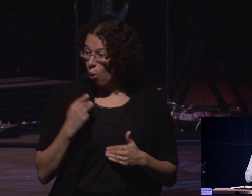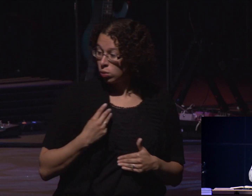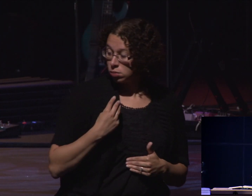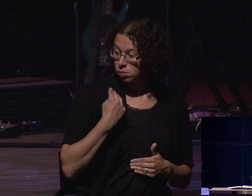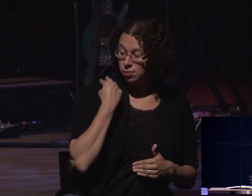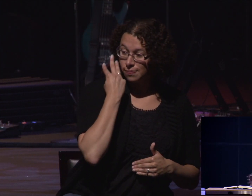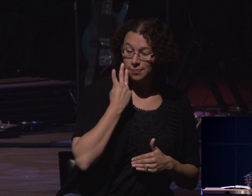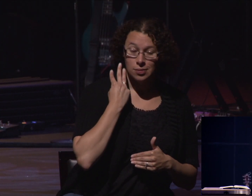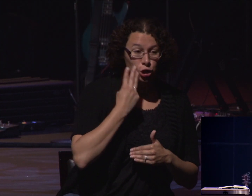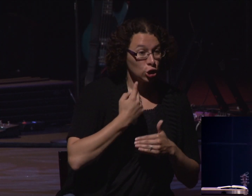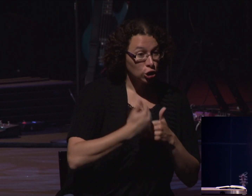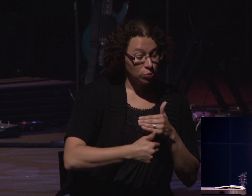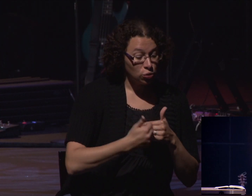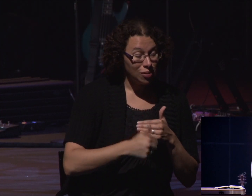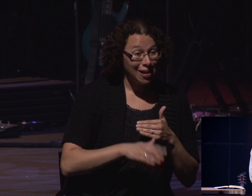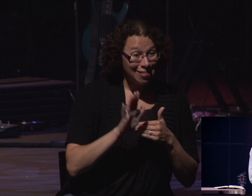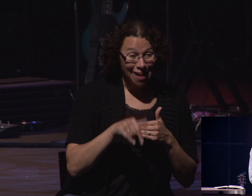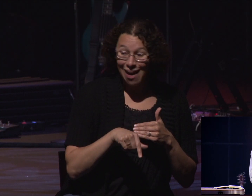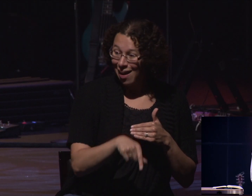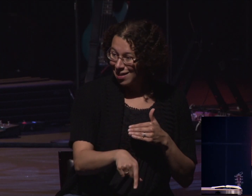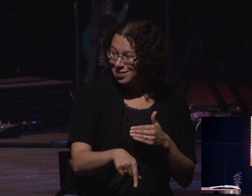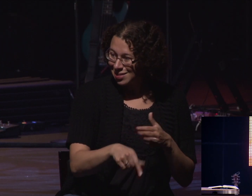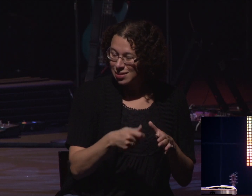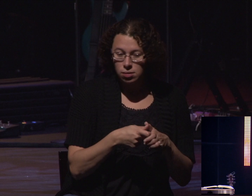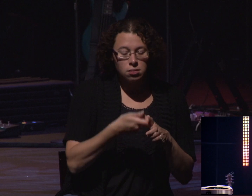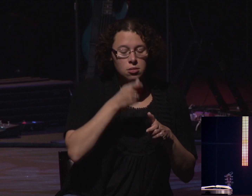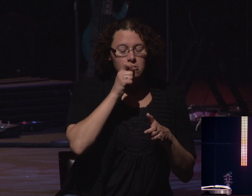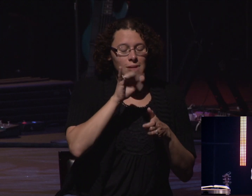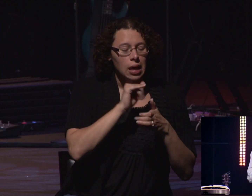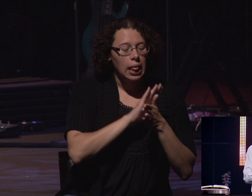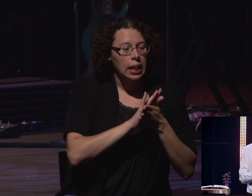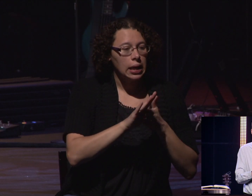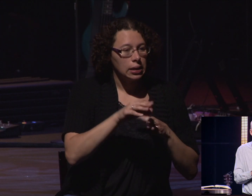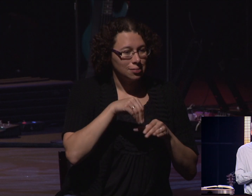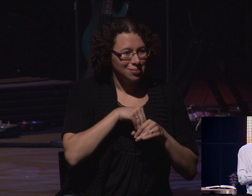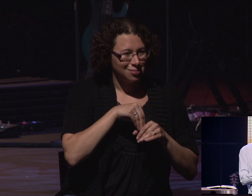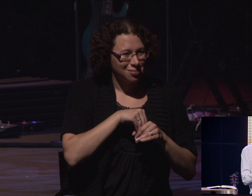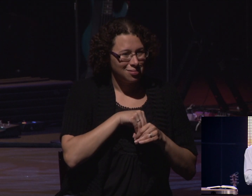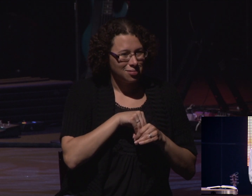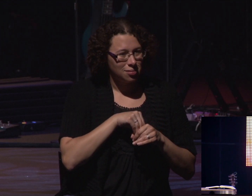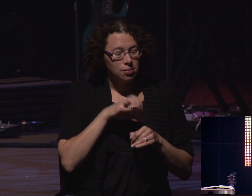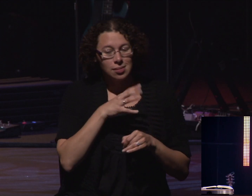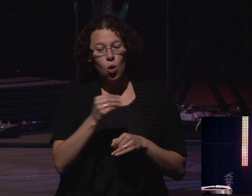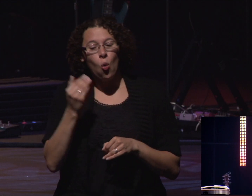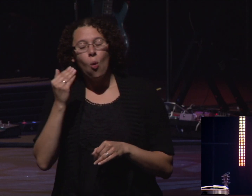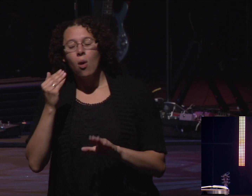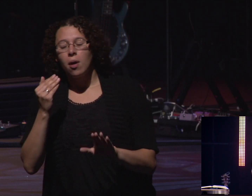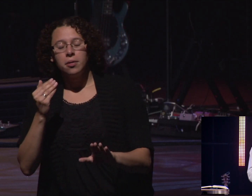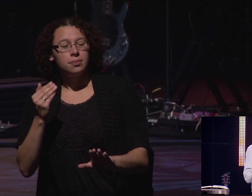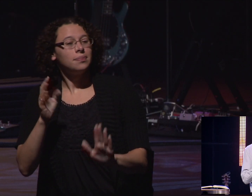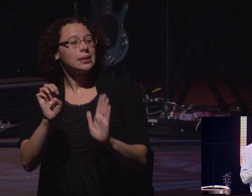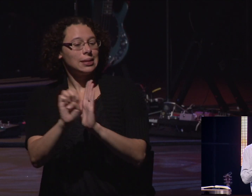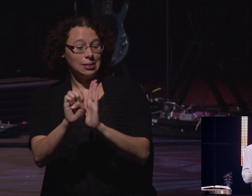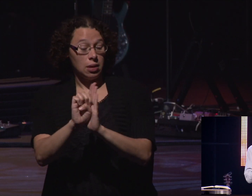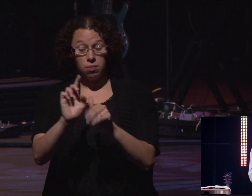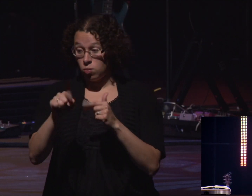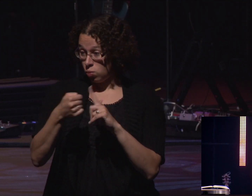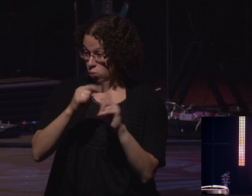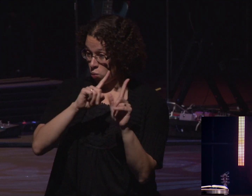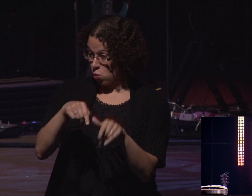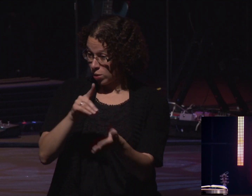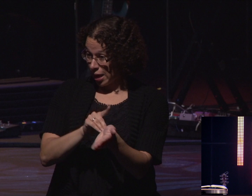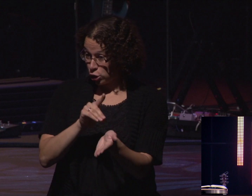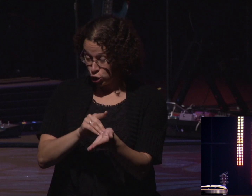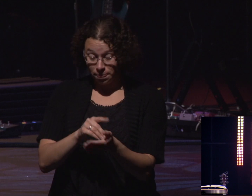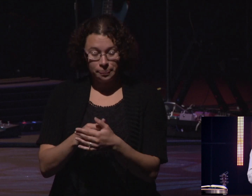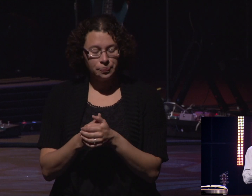You ever go to the doctor and they have to clean out your wound? How painful that is. And it's been several years ago. We were doing